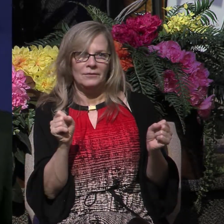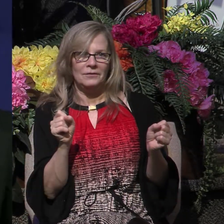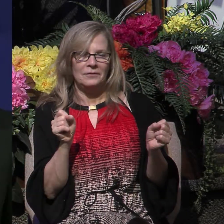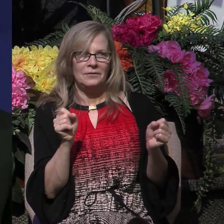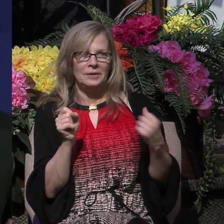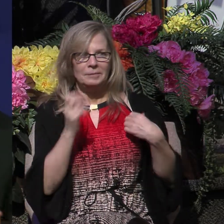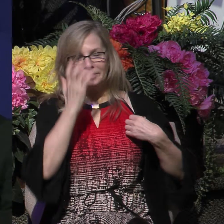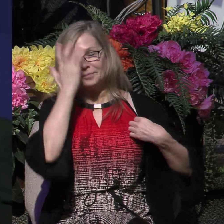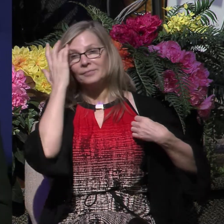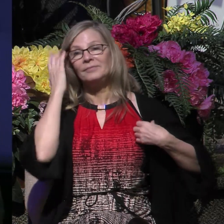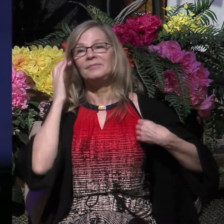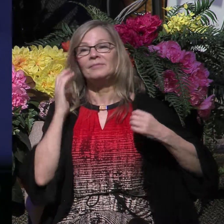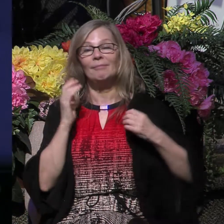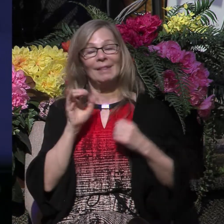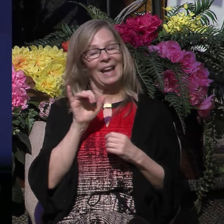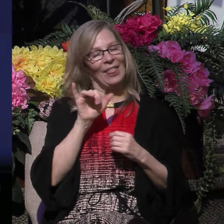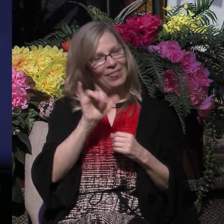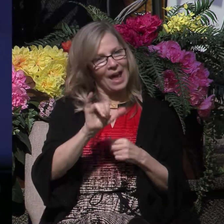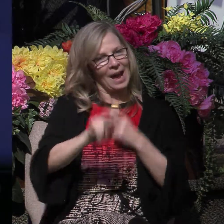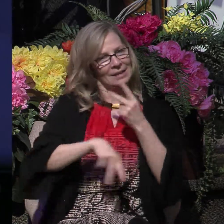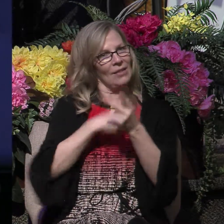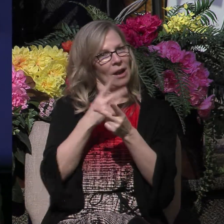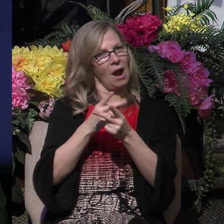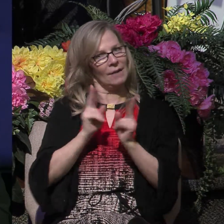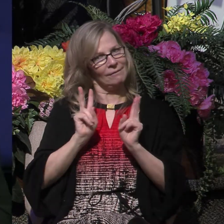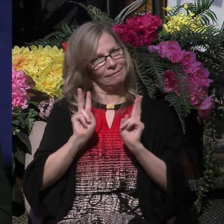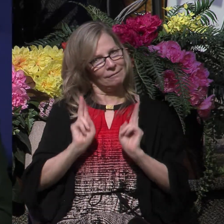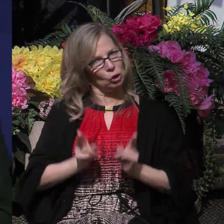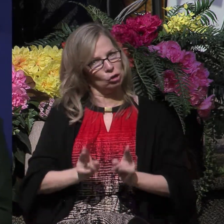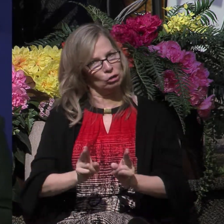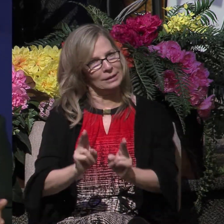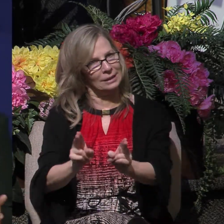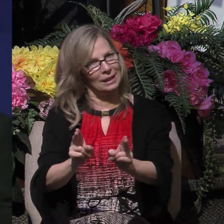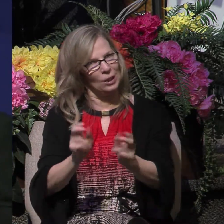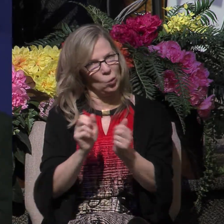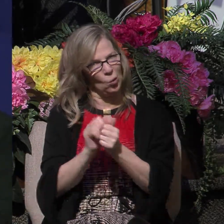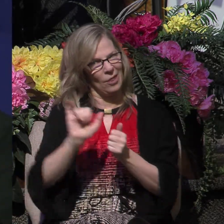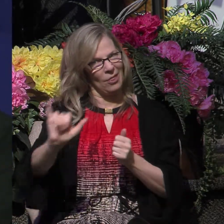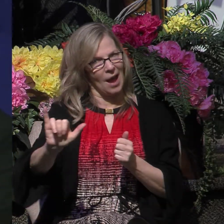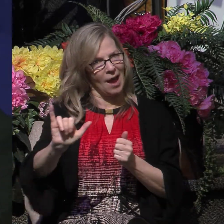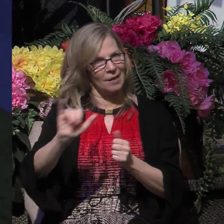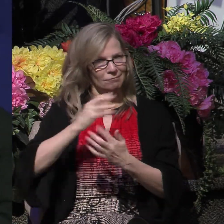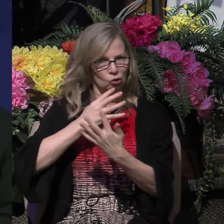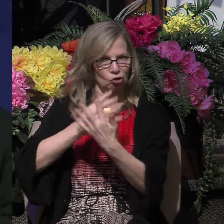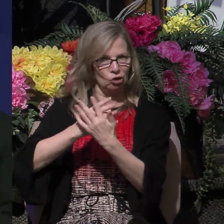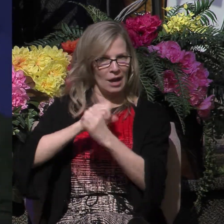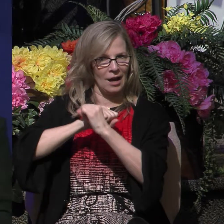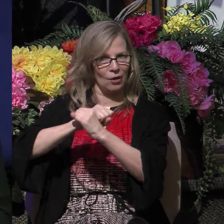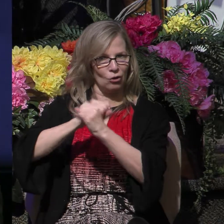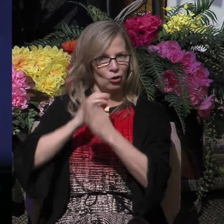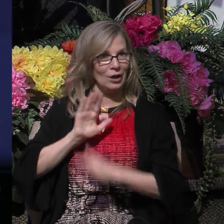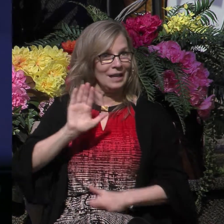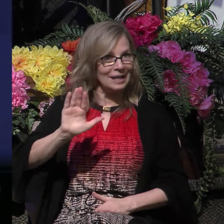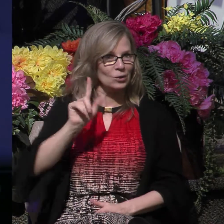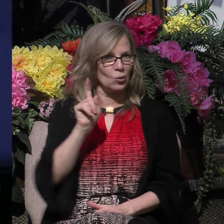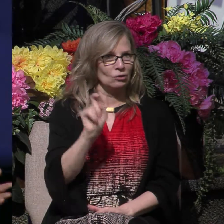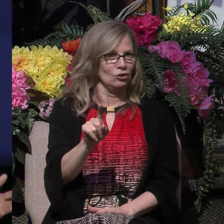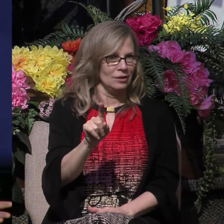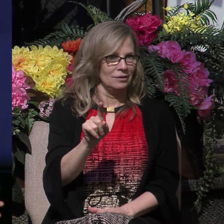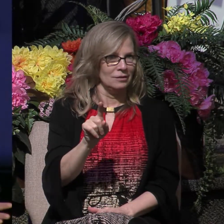Now, folks, that's the kind of urgency behind the Philippian jailer's question. Although he isn't on the